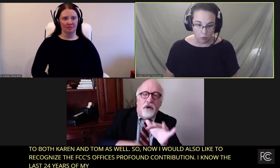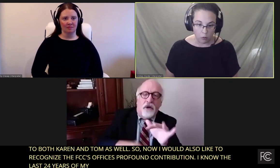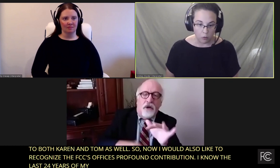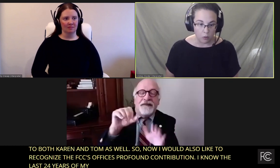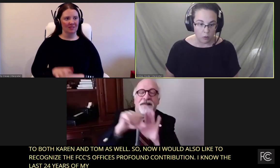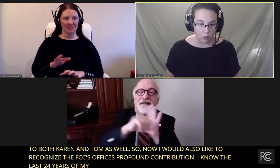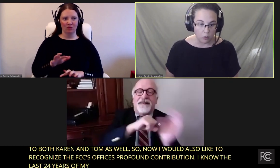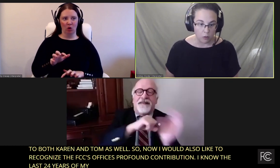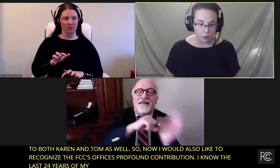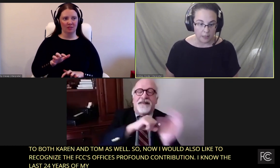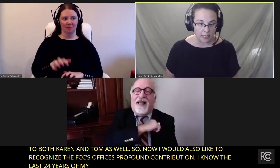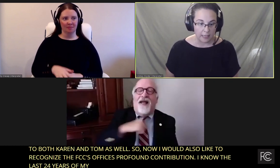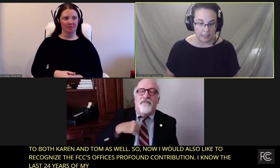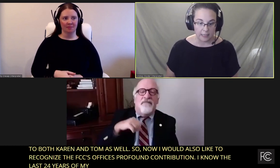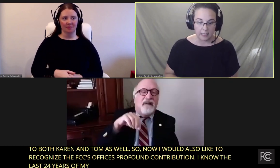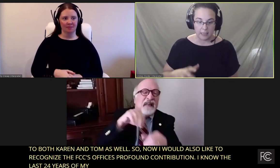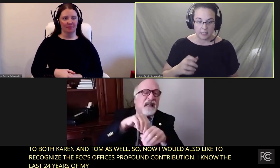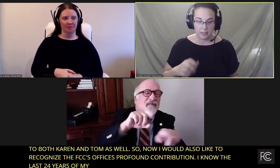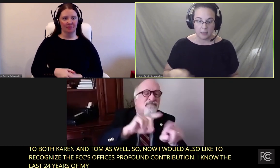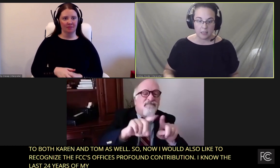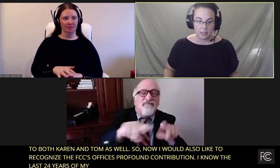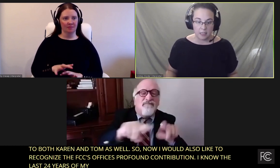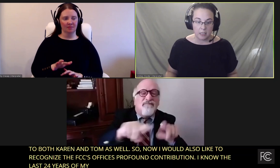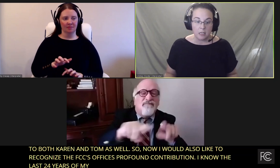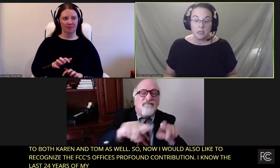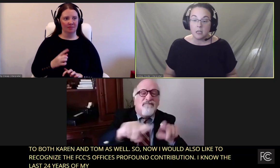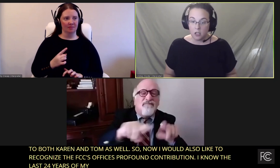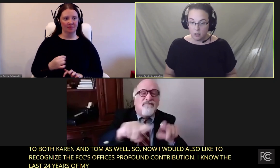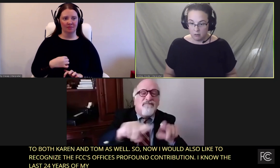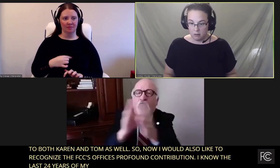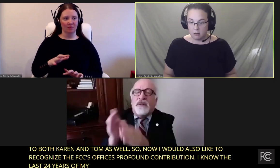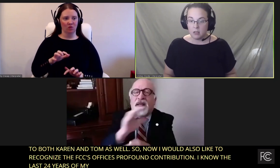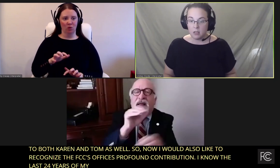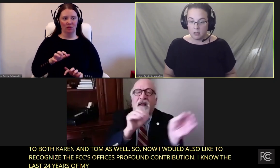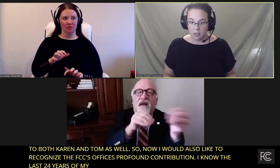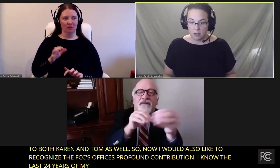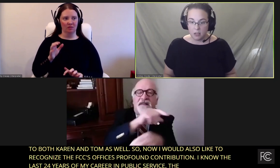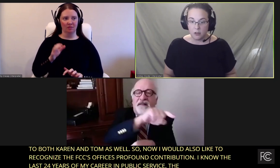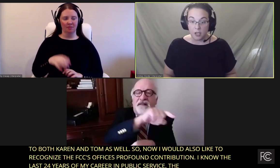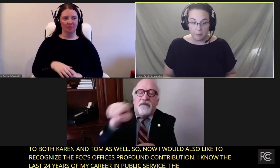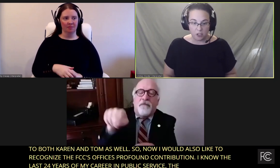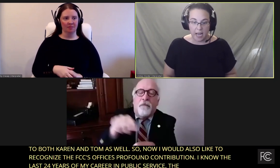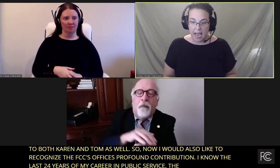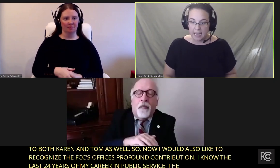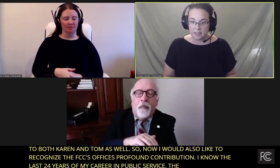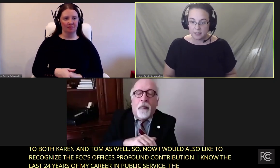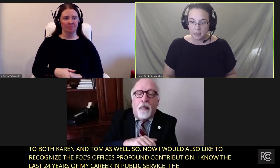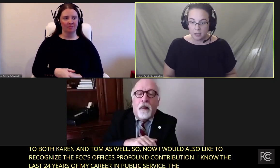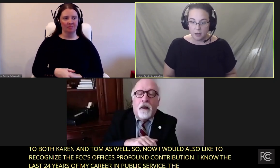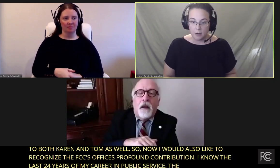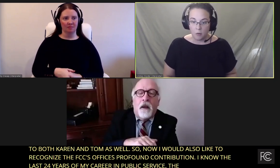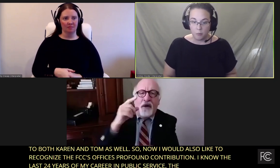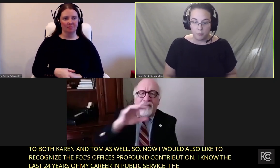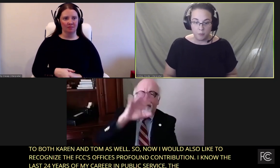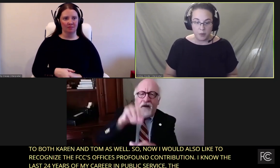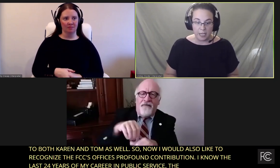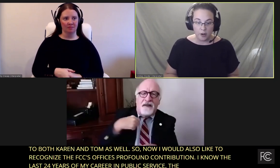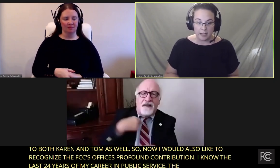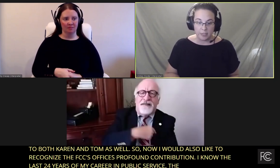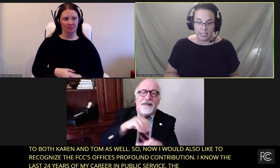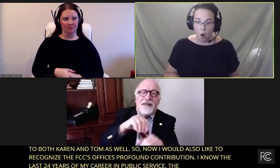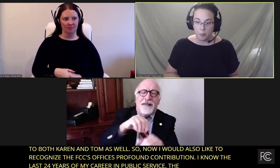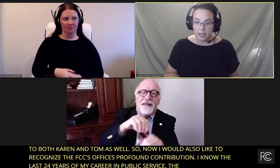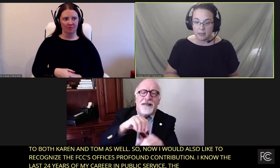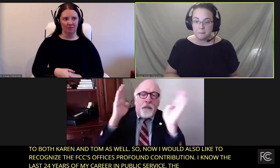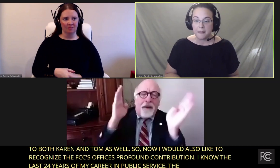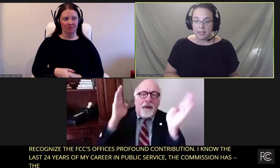been